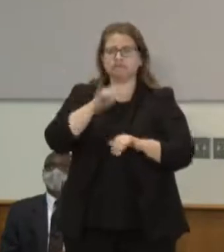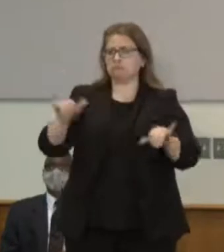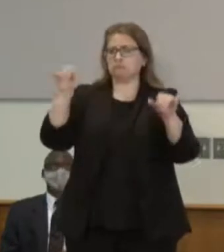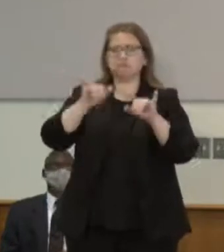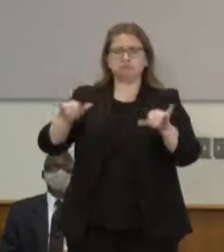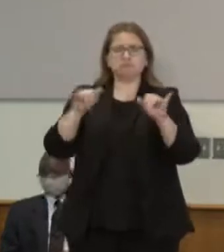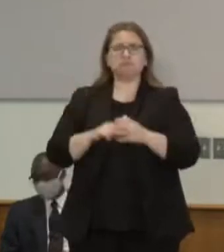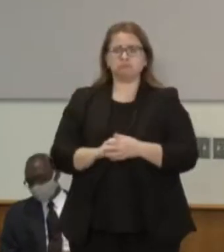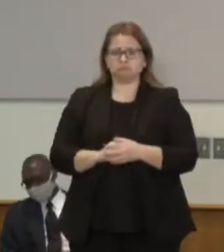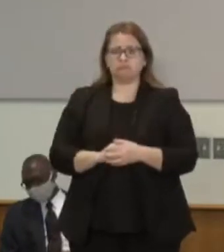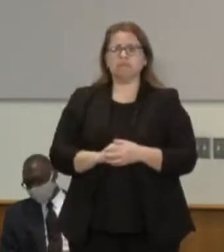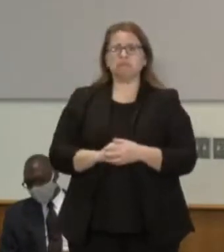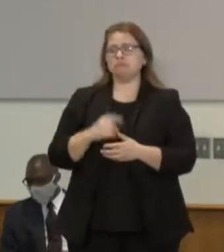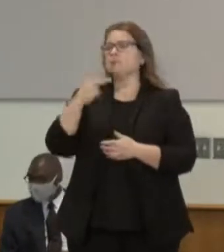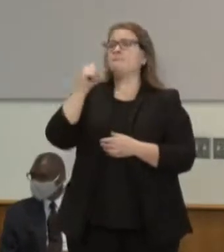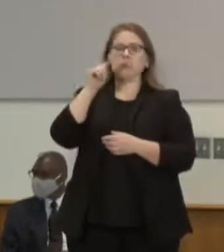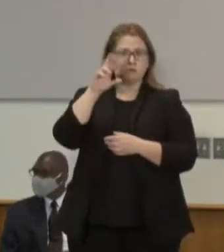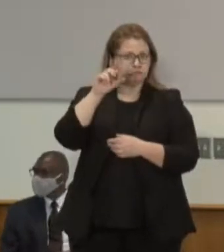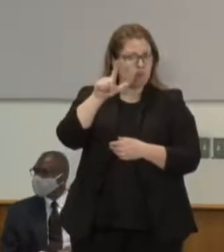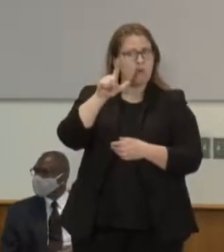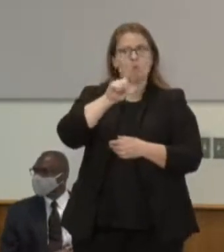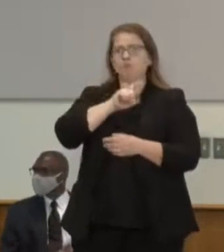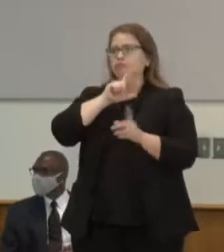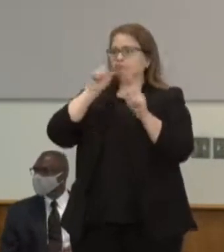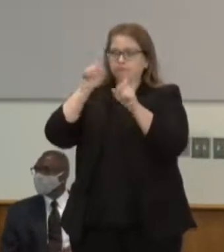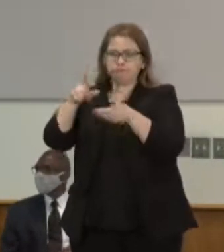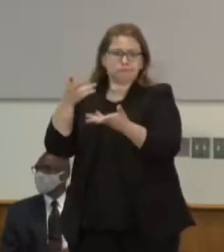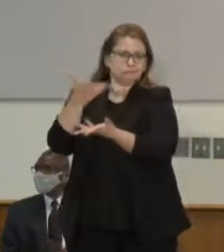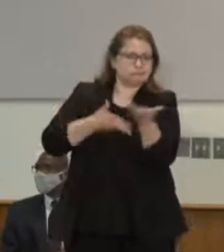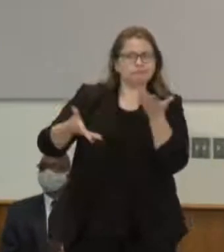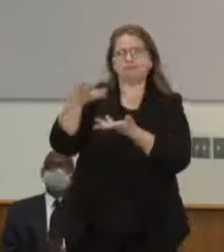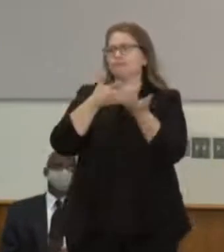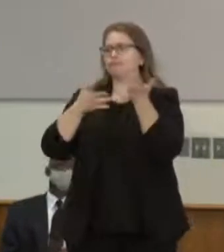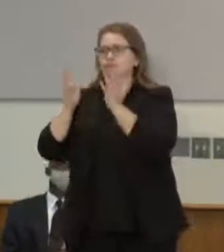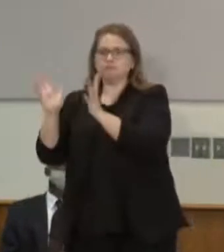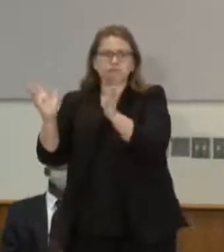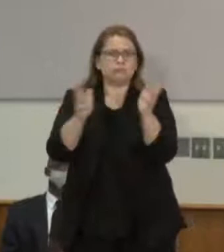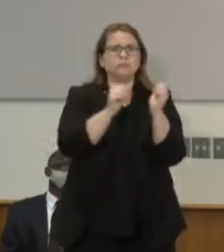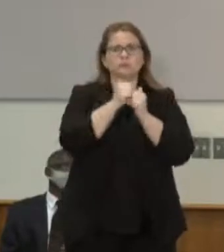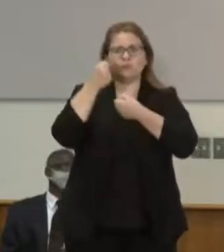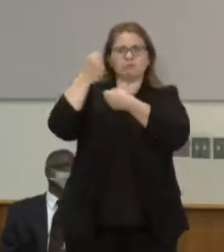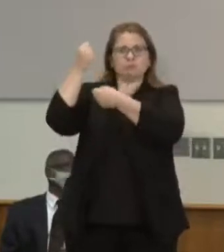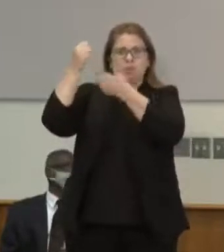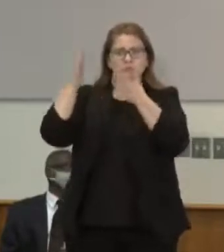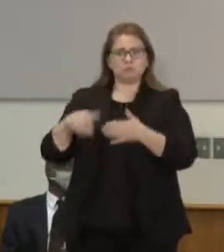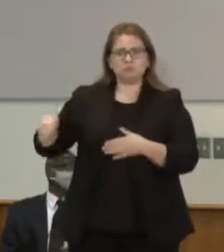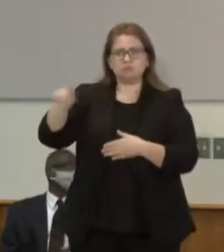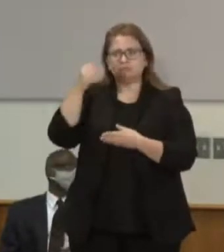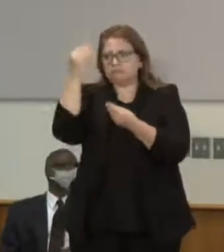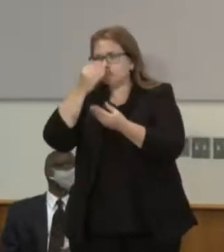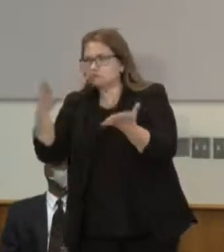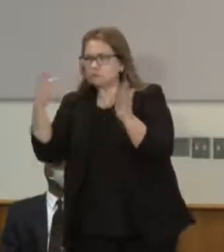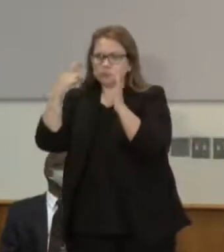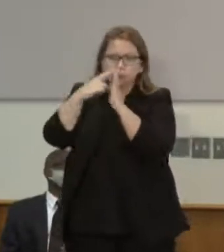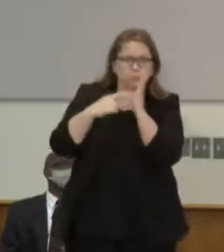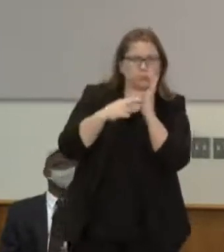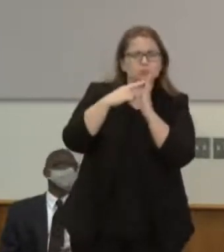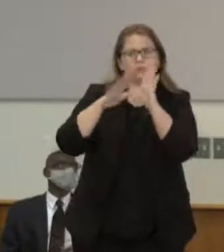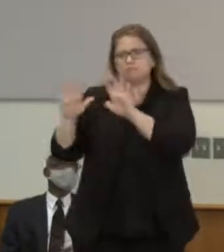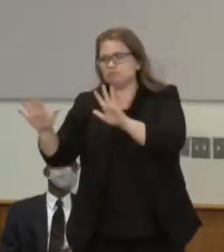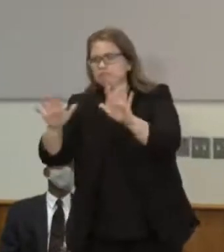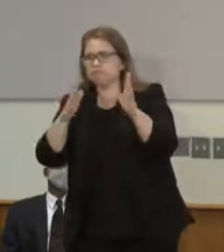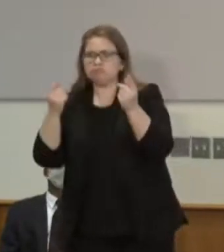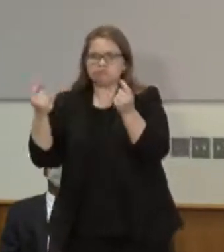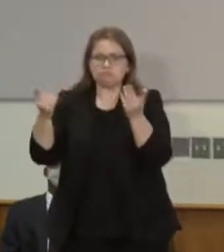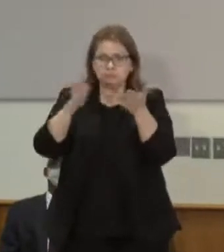go out talk to the folks that are organizing the protests and then create what are the rules we're going to have here is this a